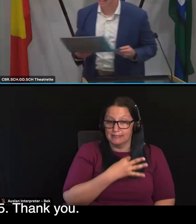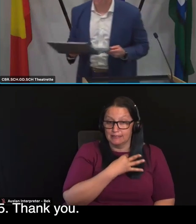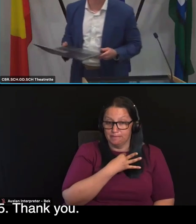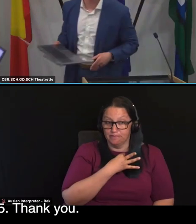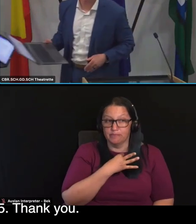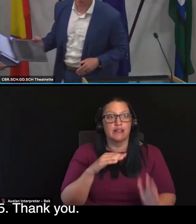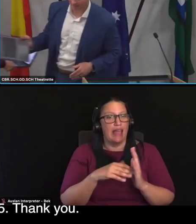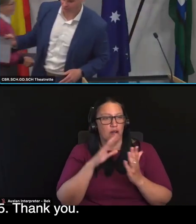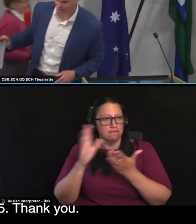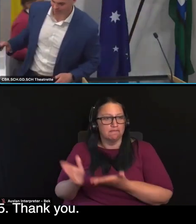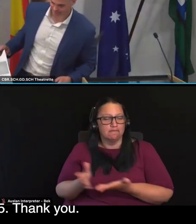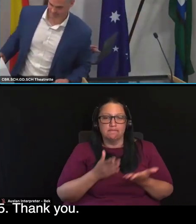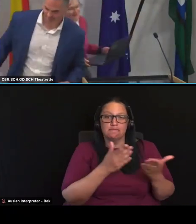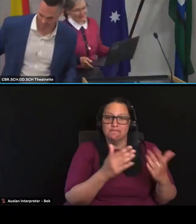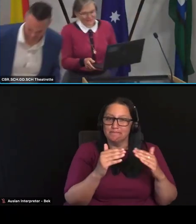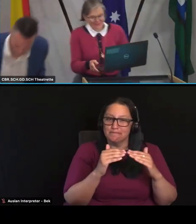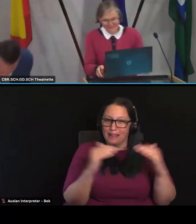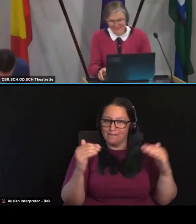take you through standard five. Thank you.